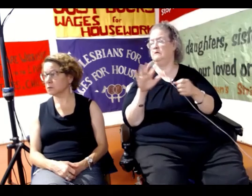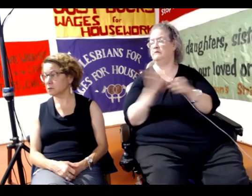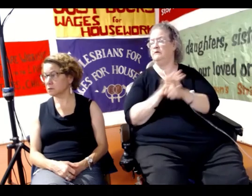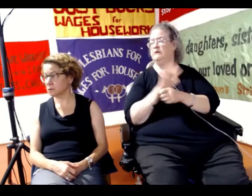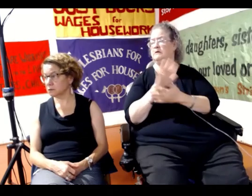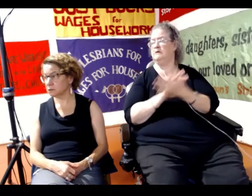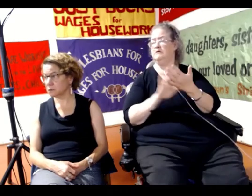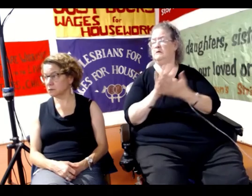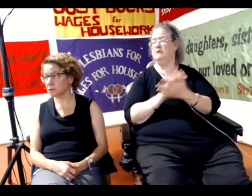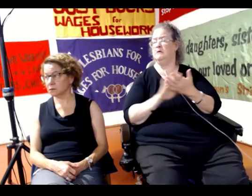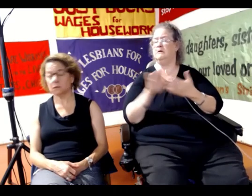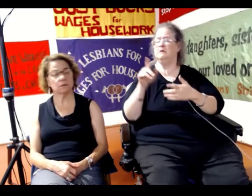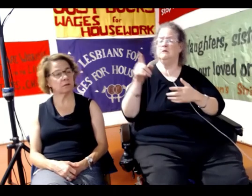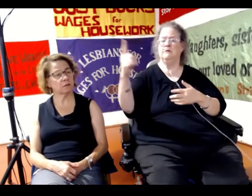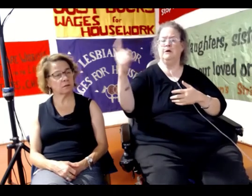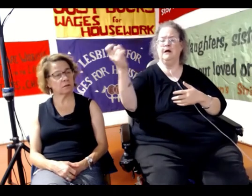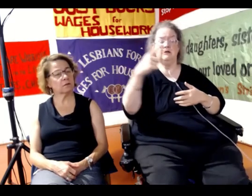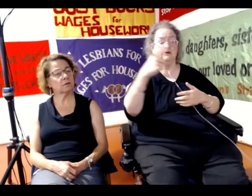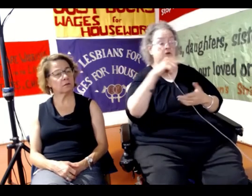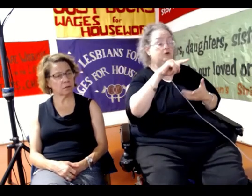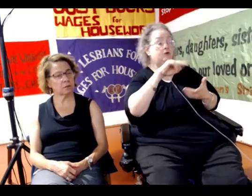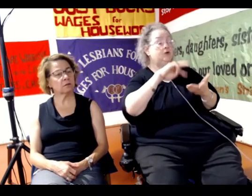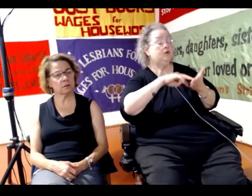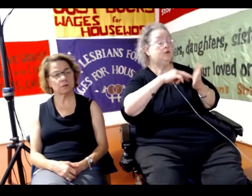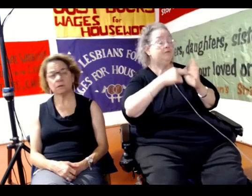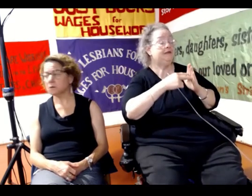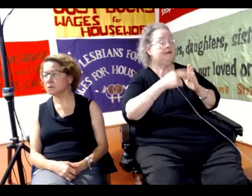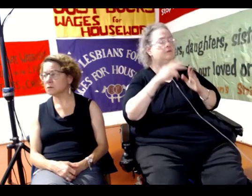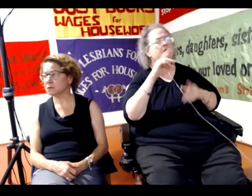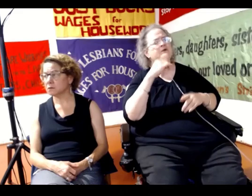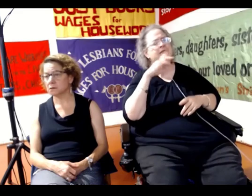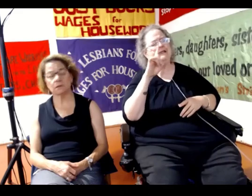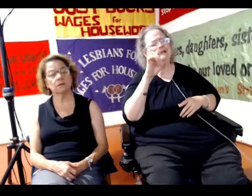And I'm sorry?